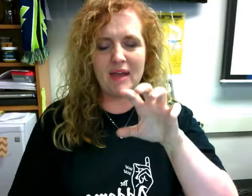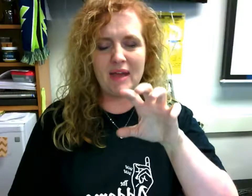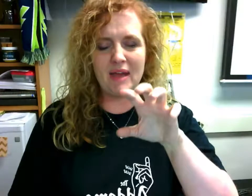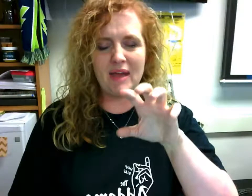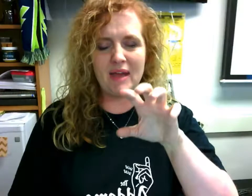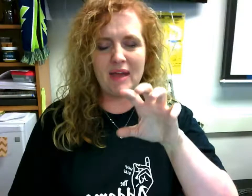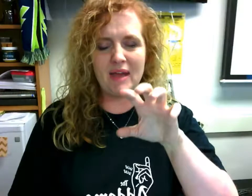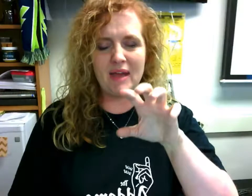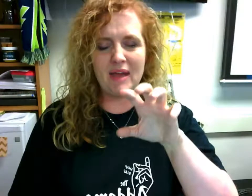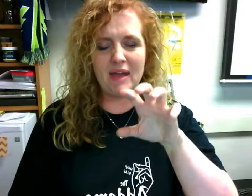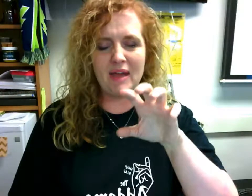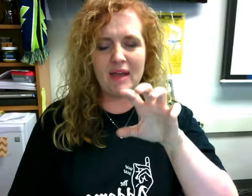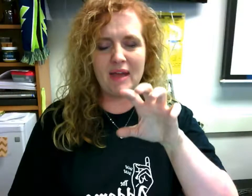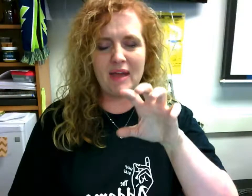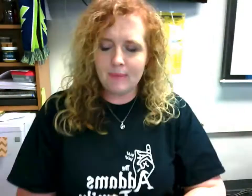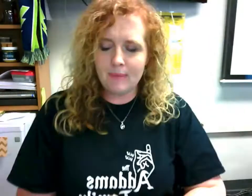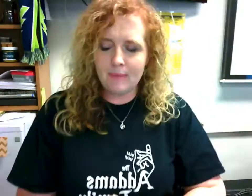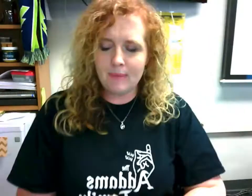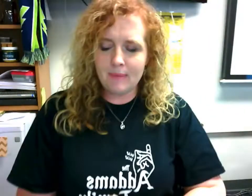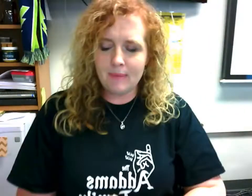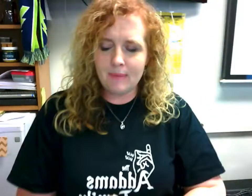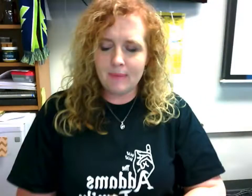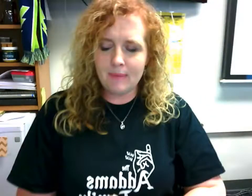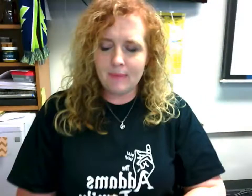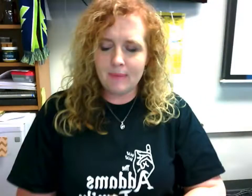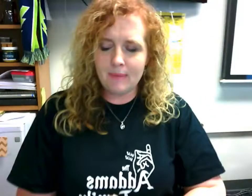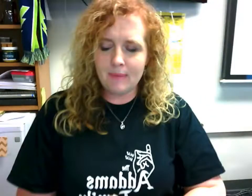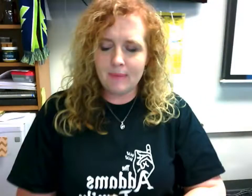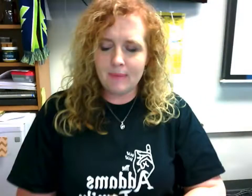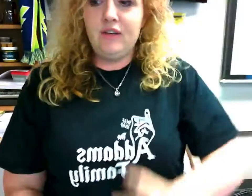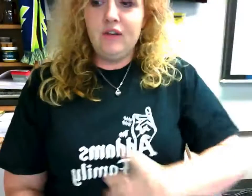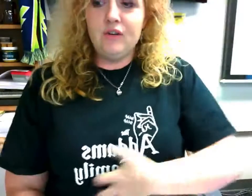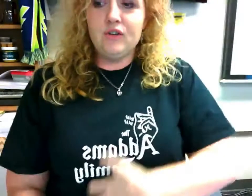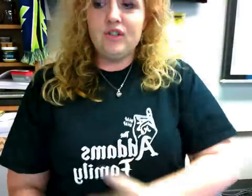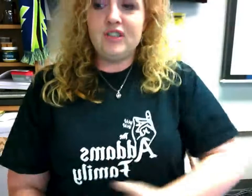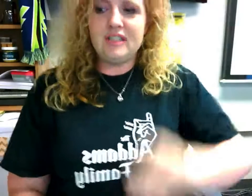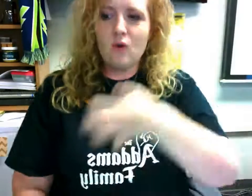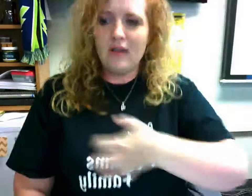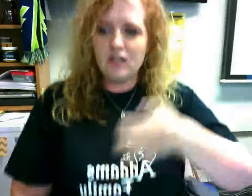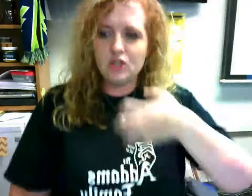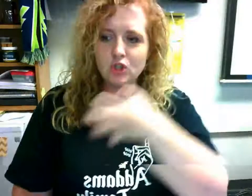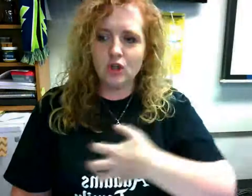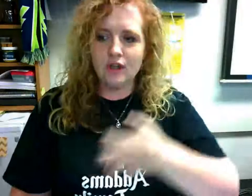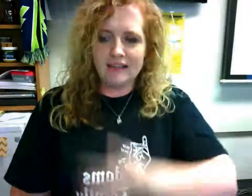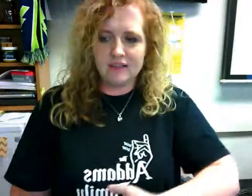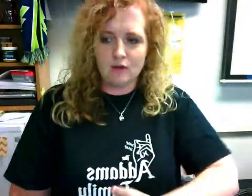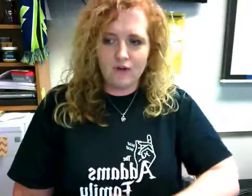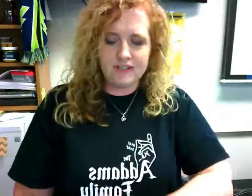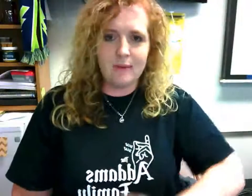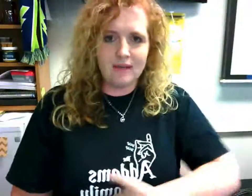next is eager it's with two open B's and it's together and you're can't wait can't wait